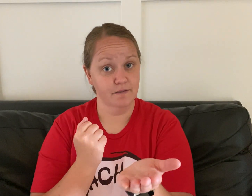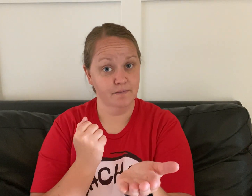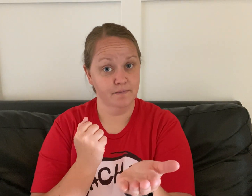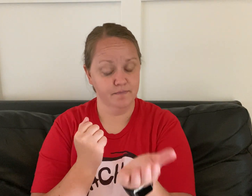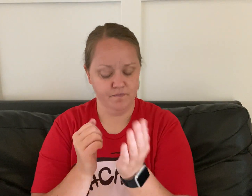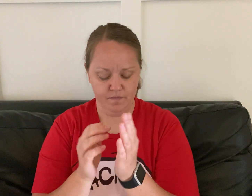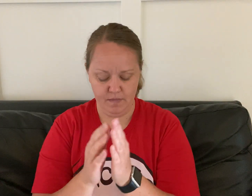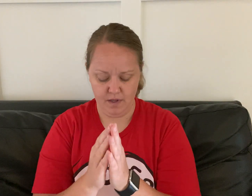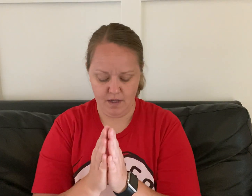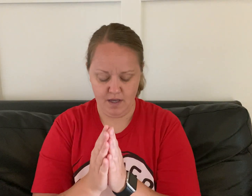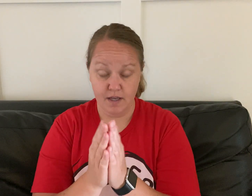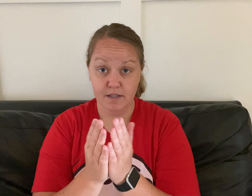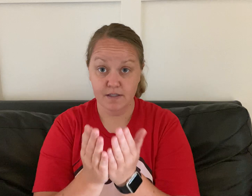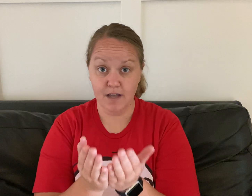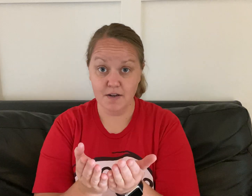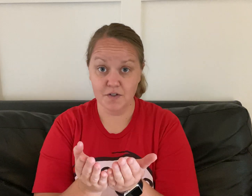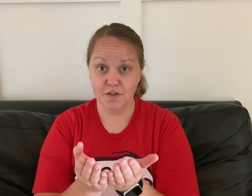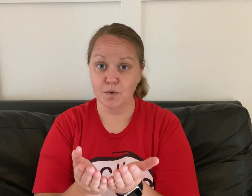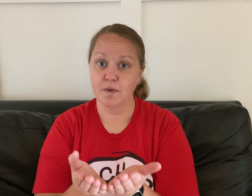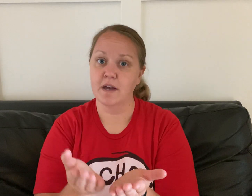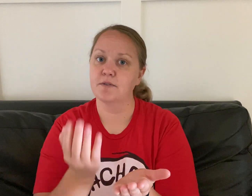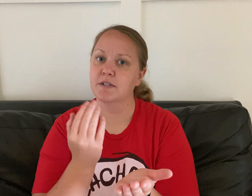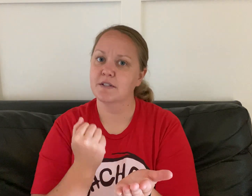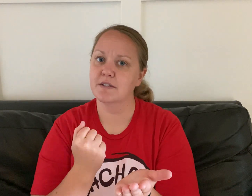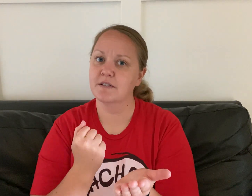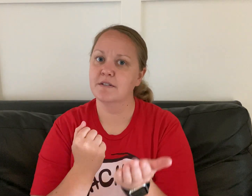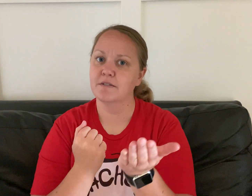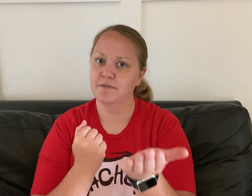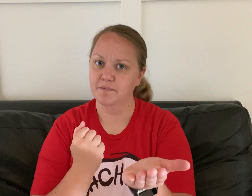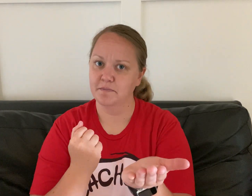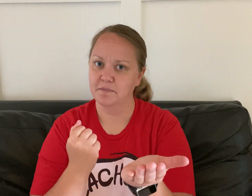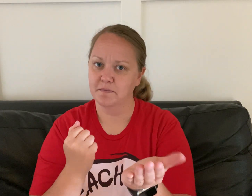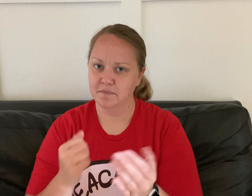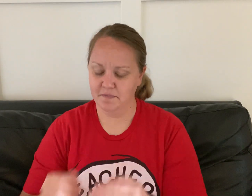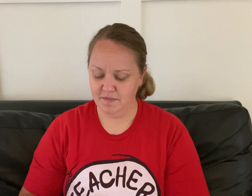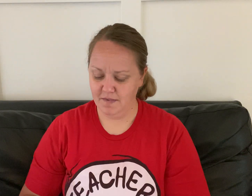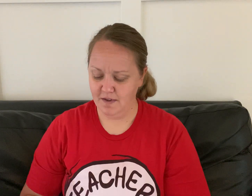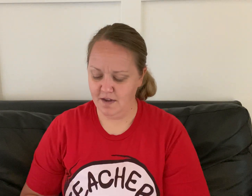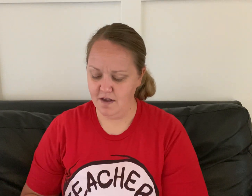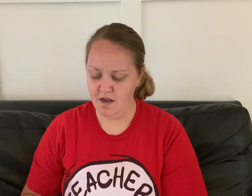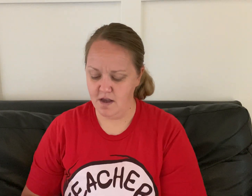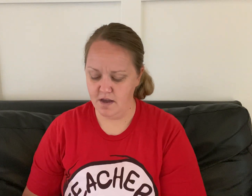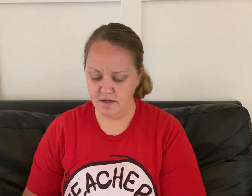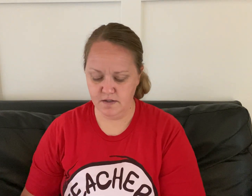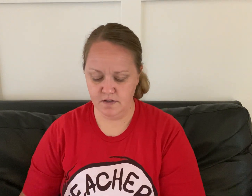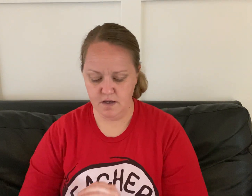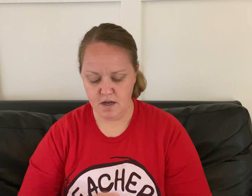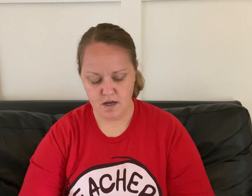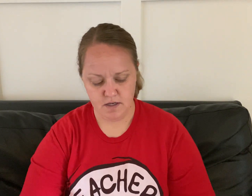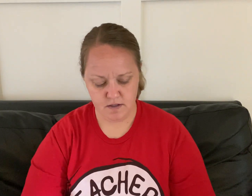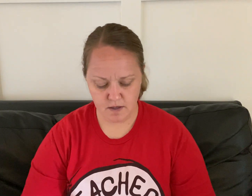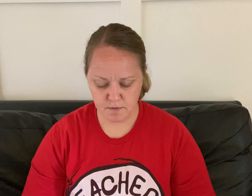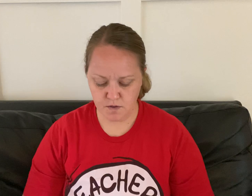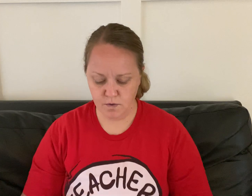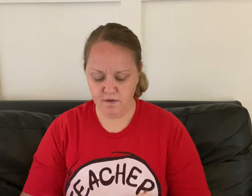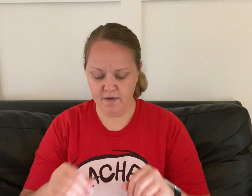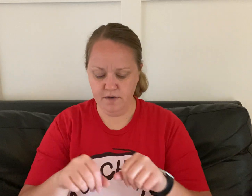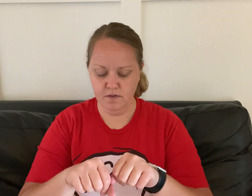center without s. Okay, as substituting vowels,